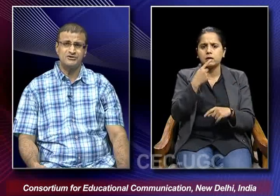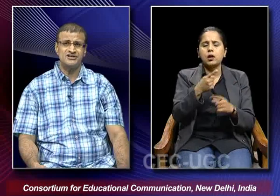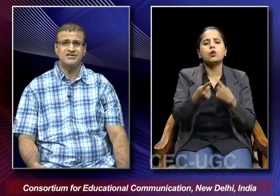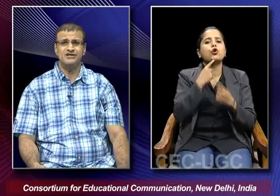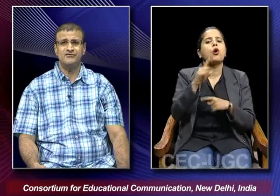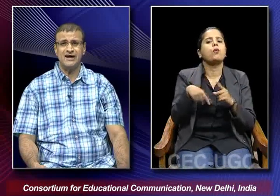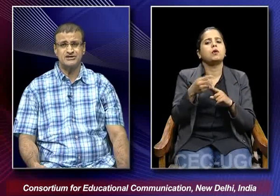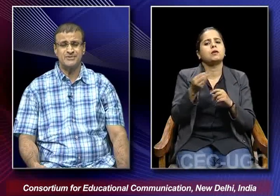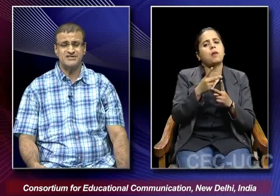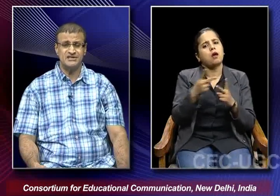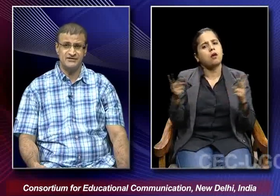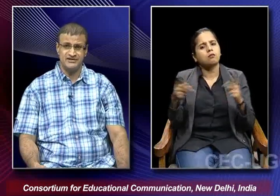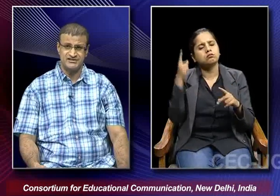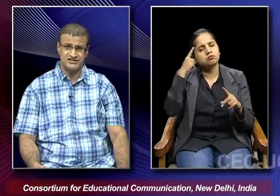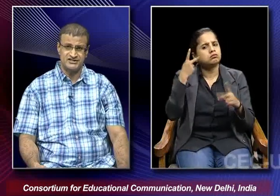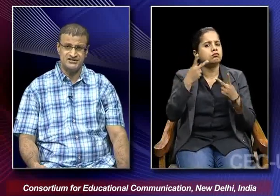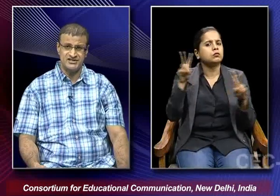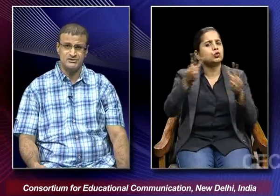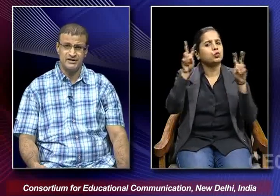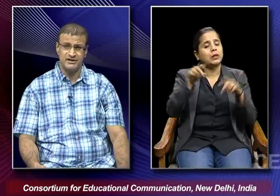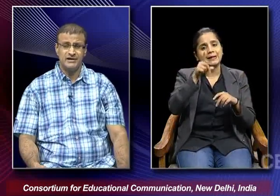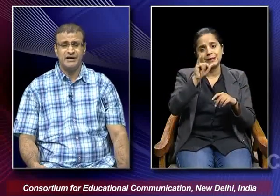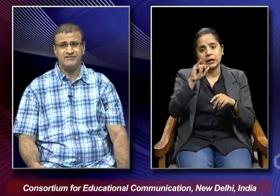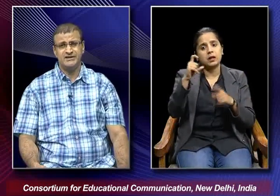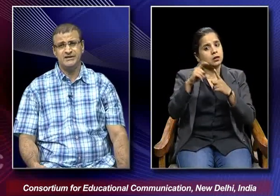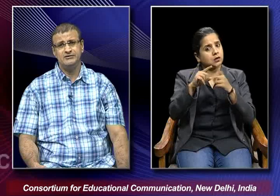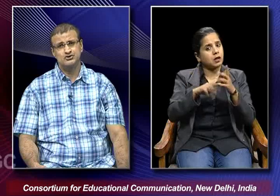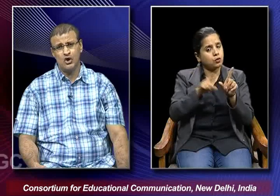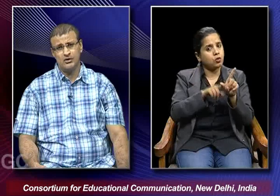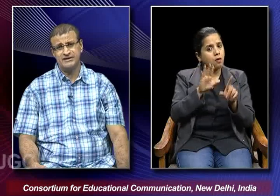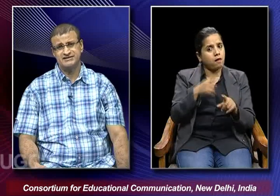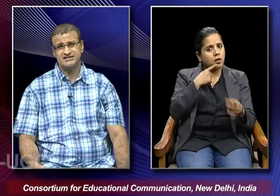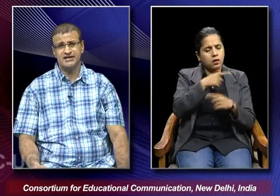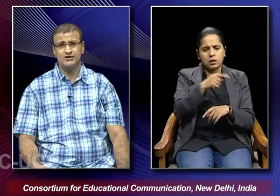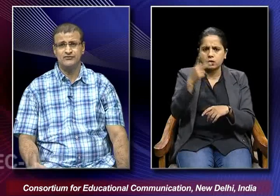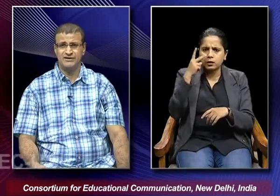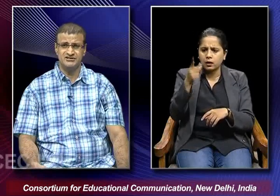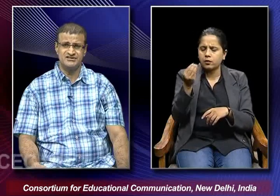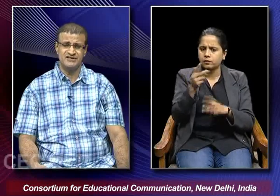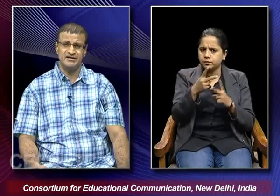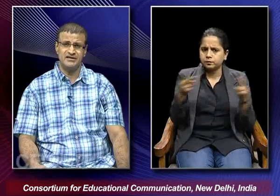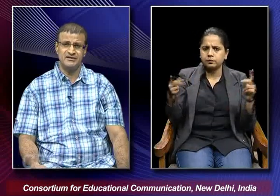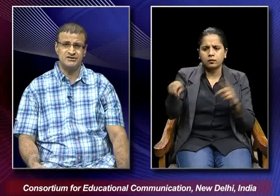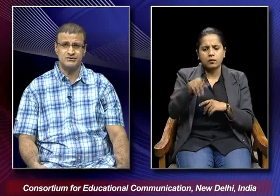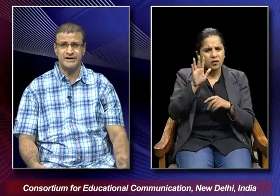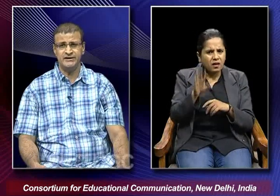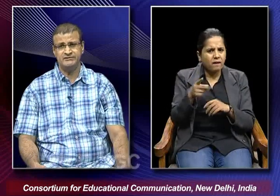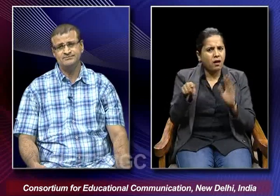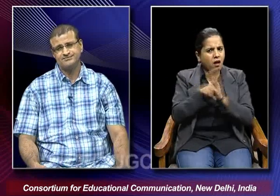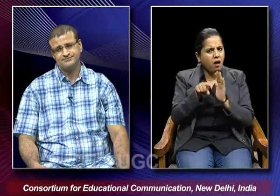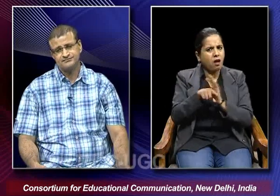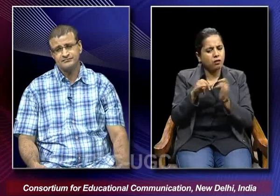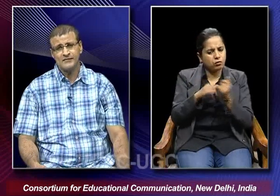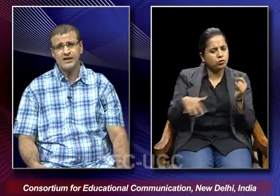about such kind of aspects even in the 16th century. And when he saw that such kind of evils they are there in the society,